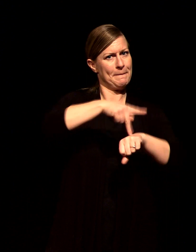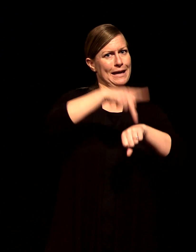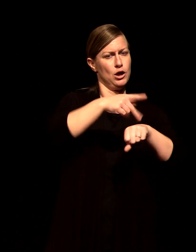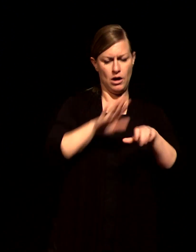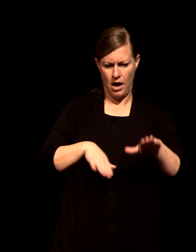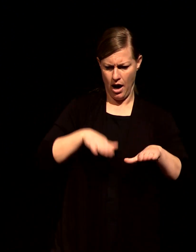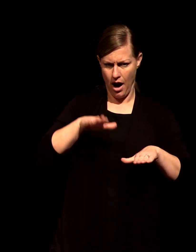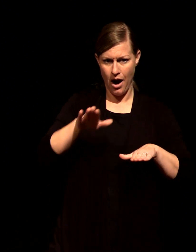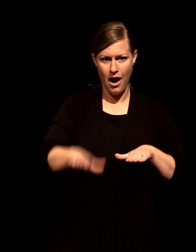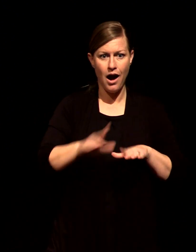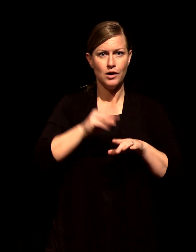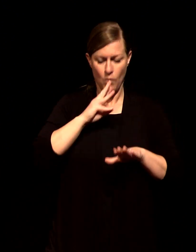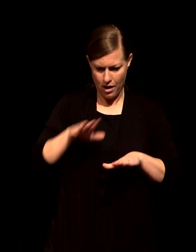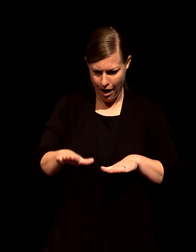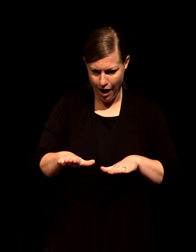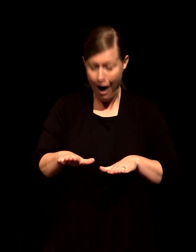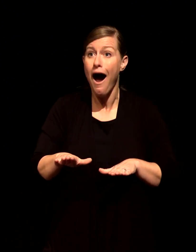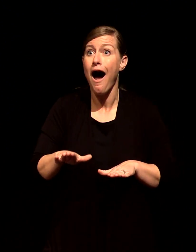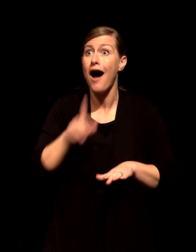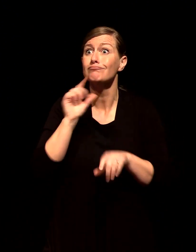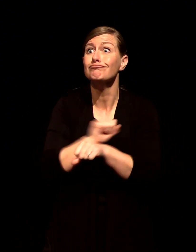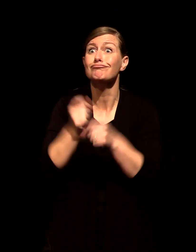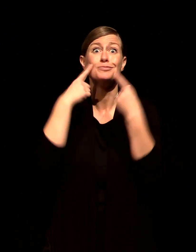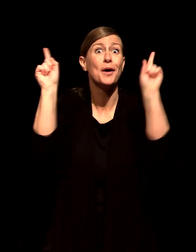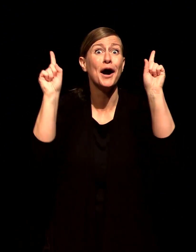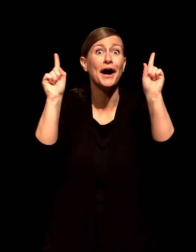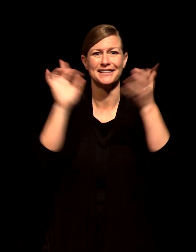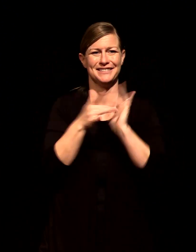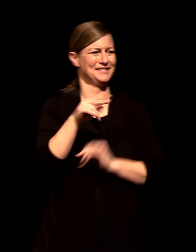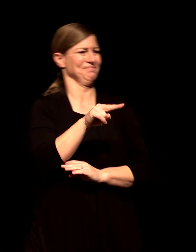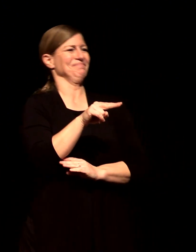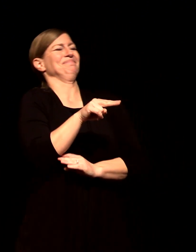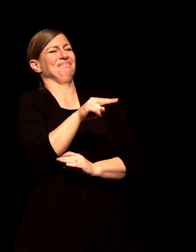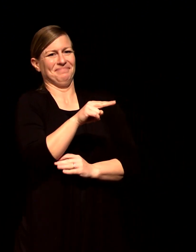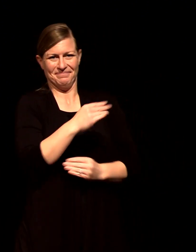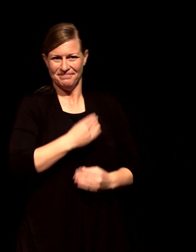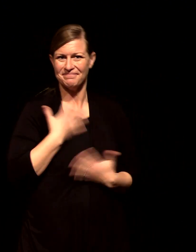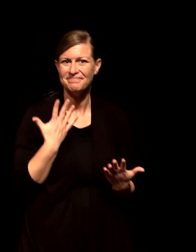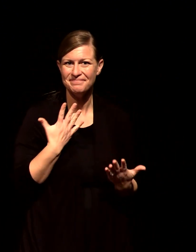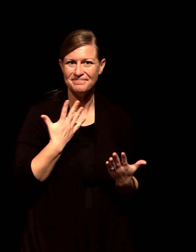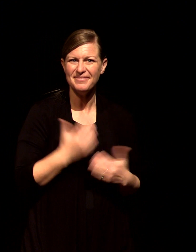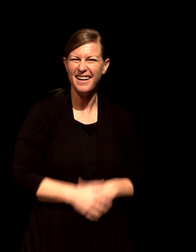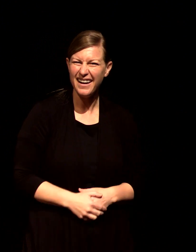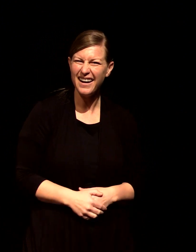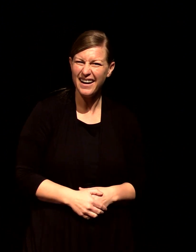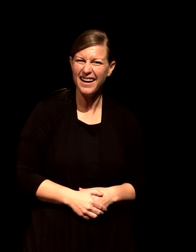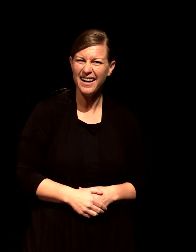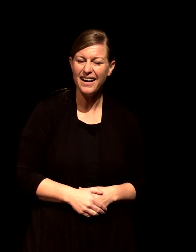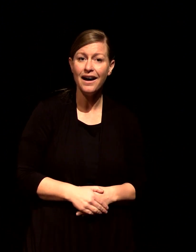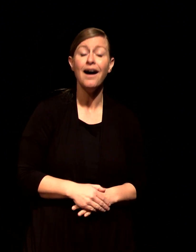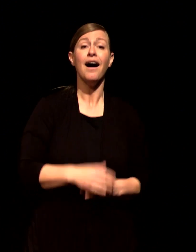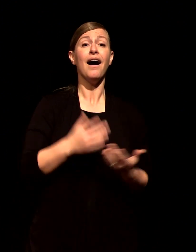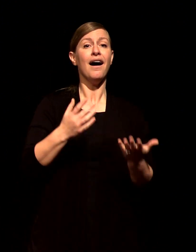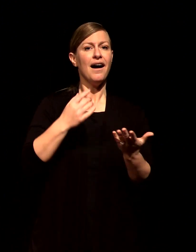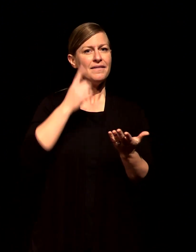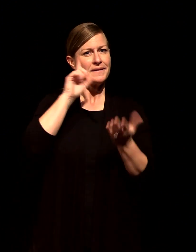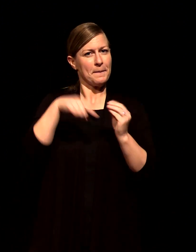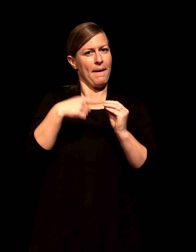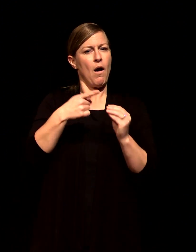tell his loved ones or the man born blind and the first face that he sees is the face of Jesus